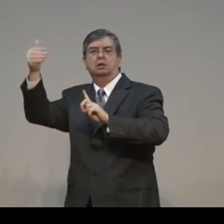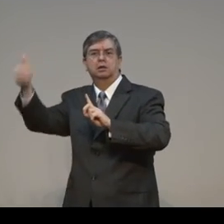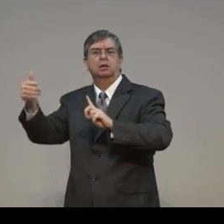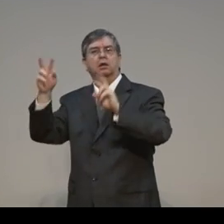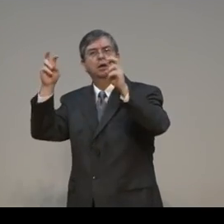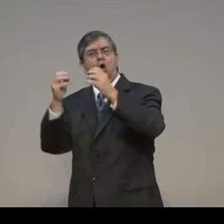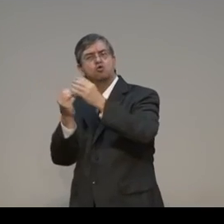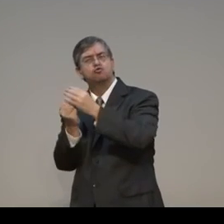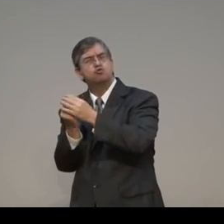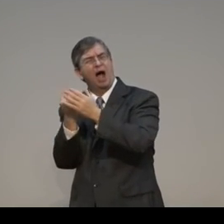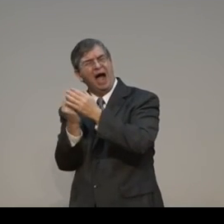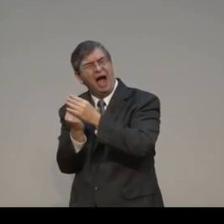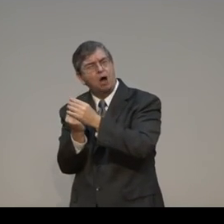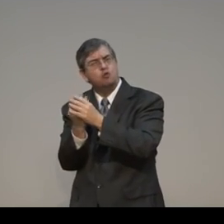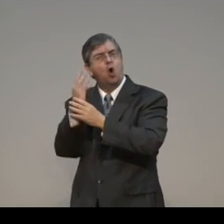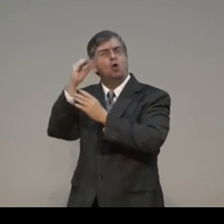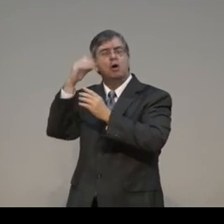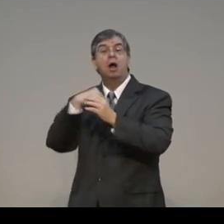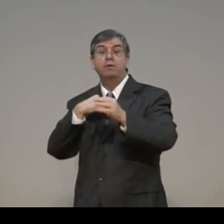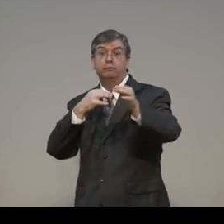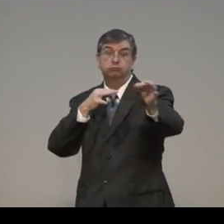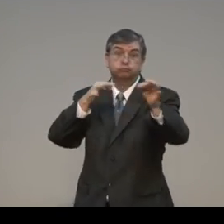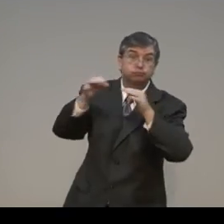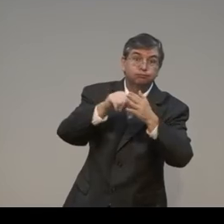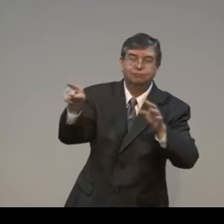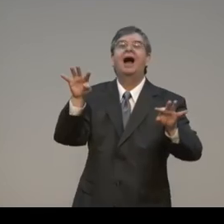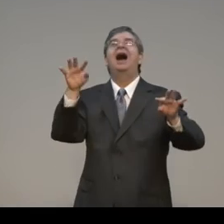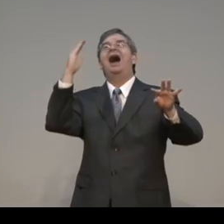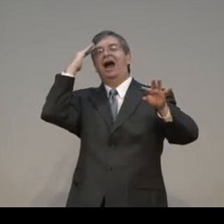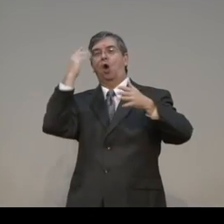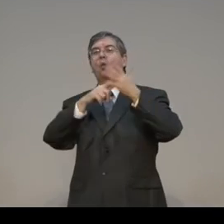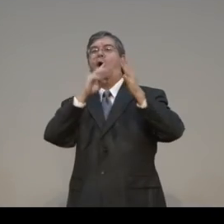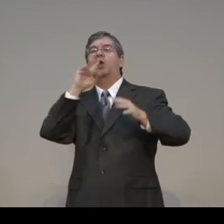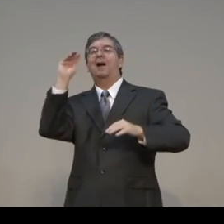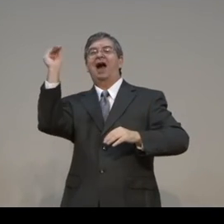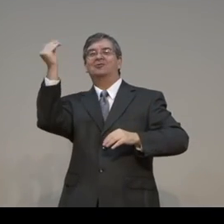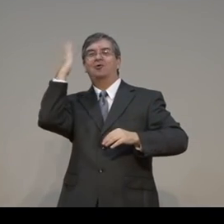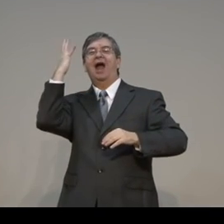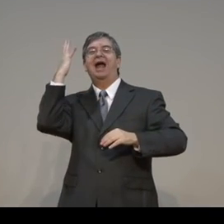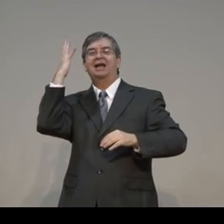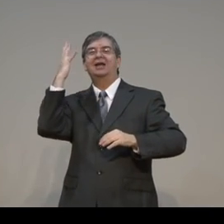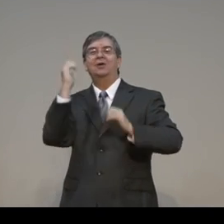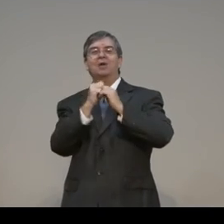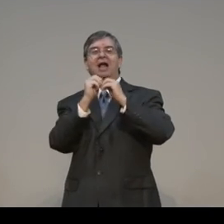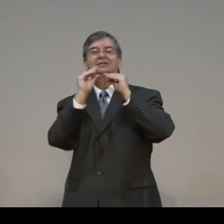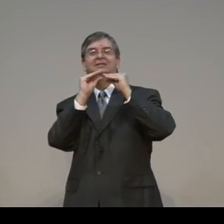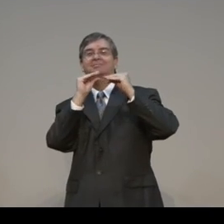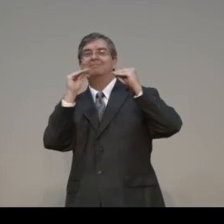So every month, we're going to talk about growing in grace so that we'll have a better